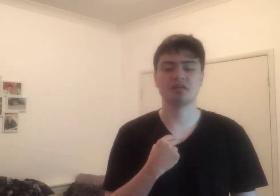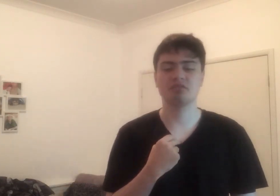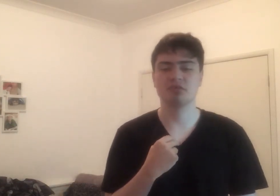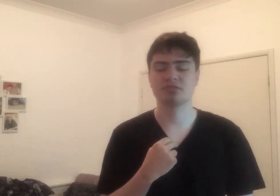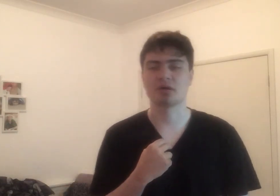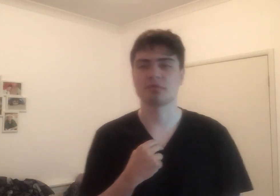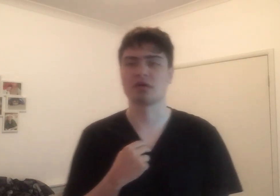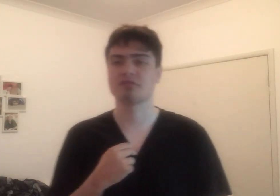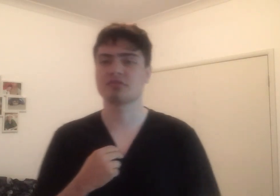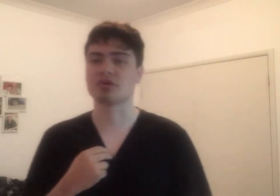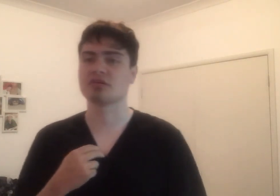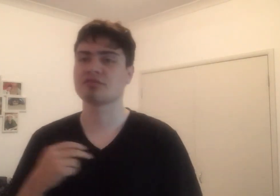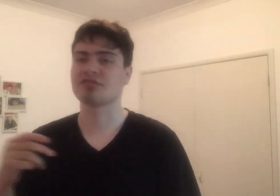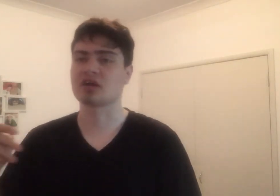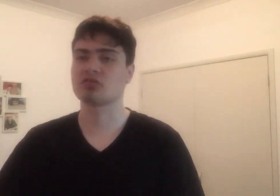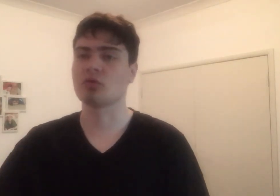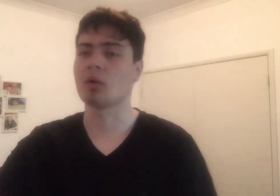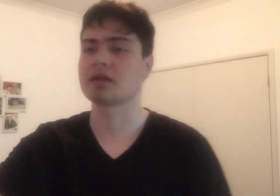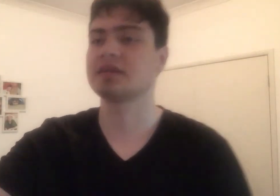34 so thanks for watching